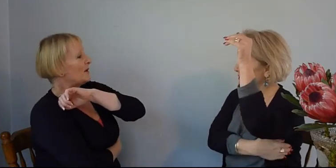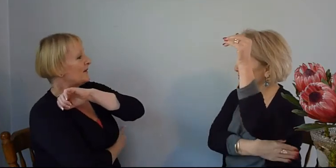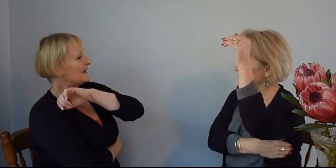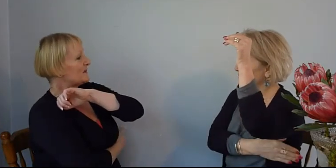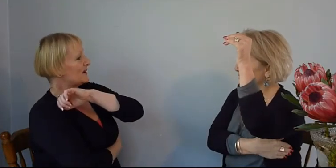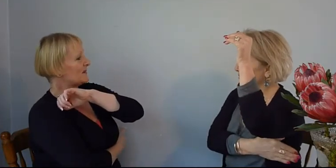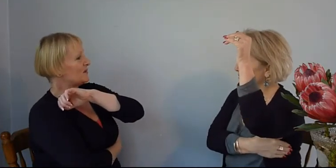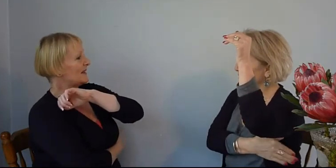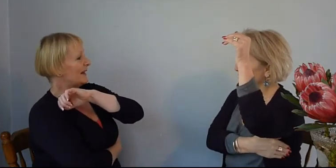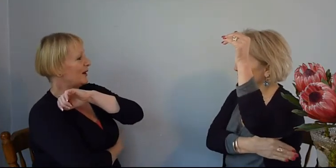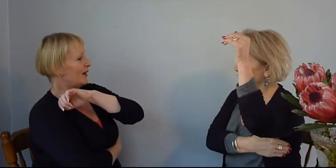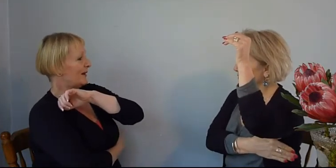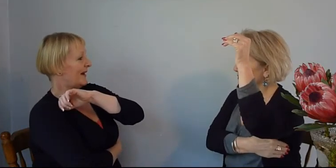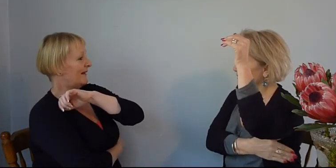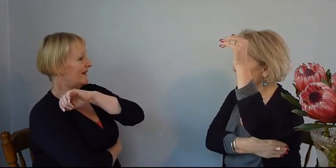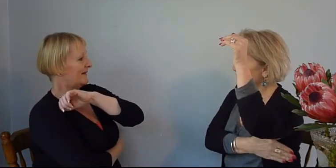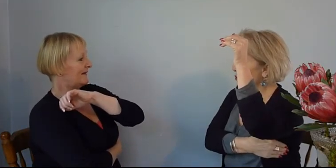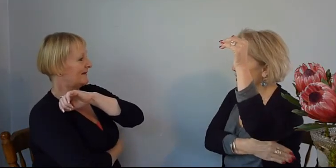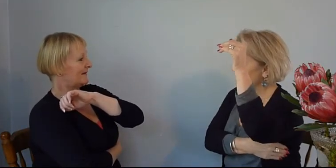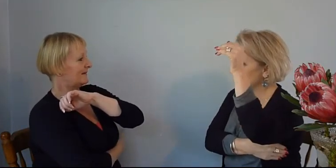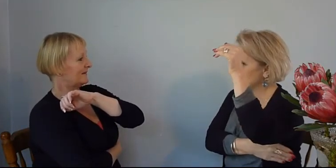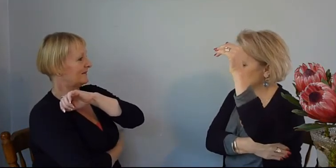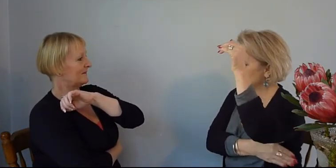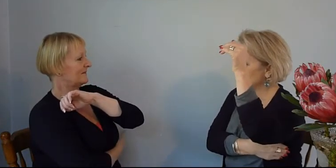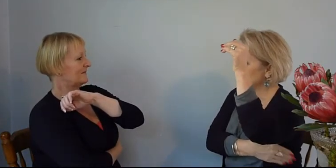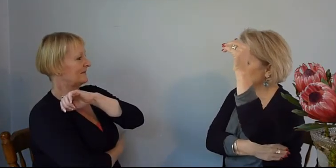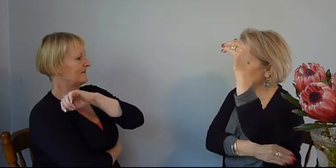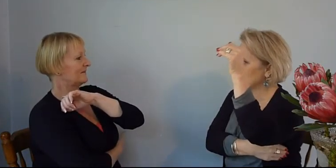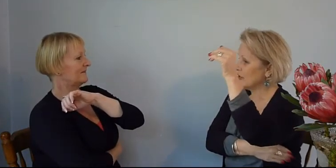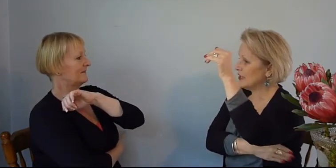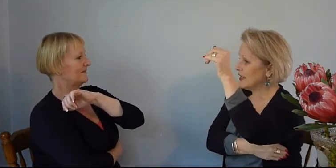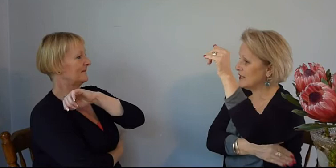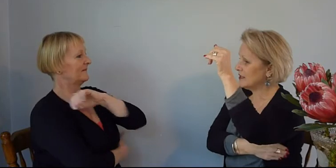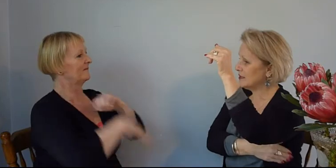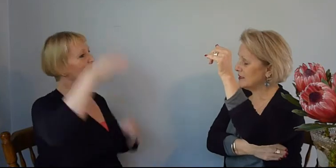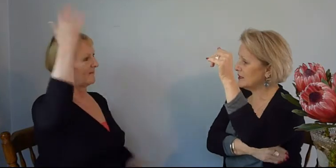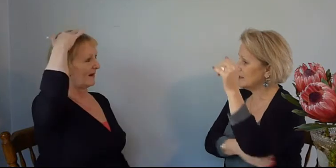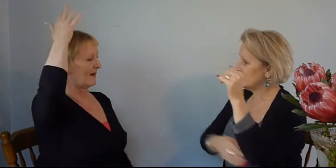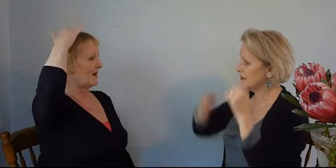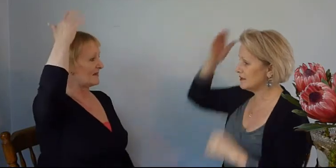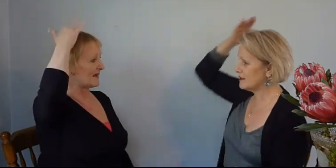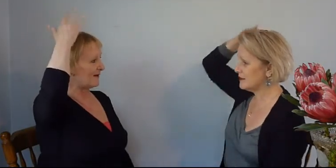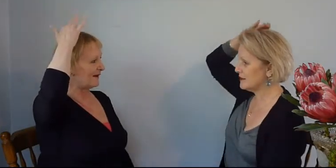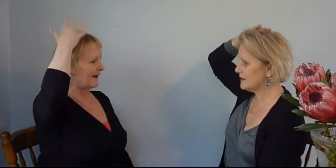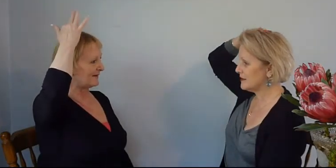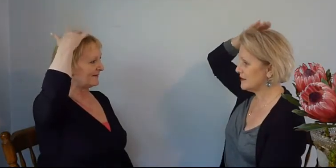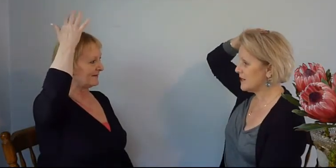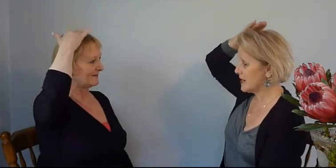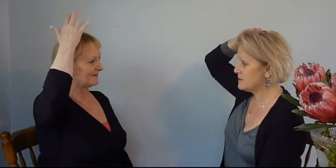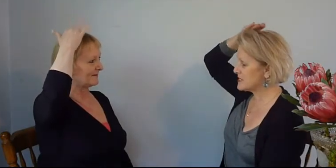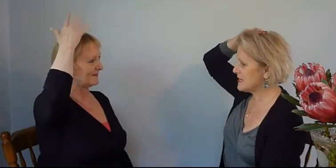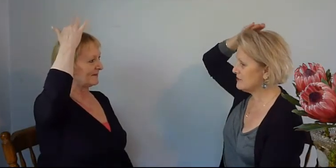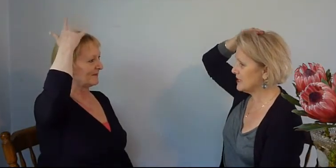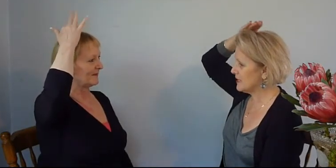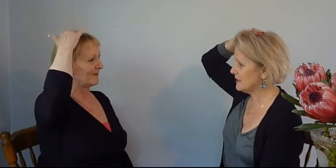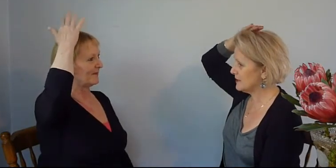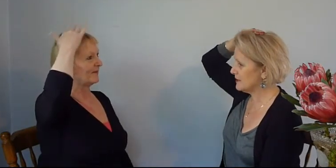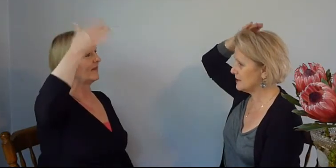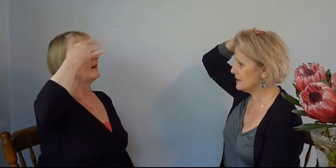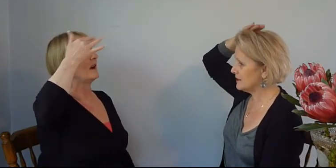if it's possible to let it go now. I wonder if it's possible to let it go now. I am safe now. I am safe now. I